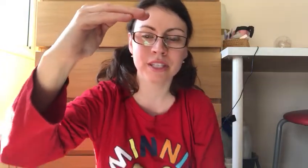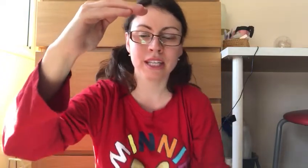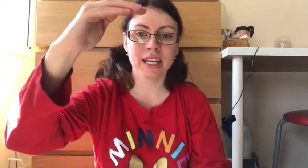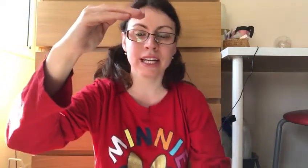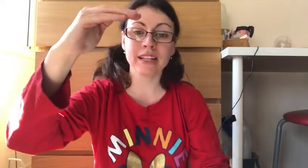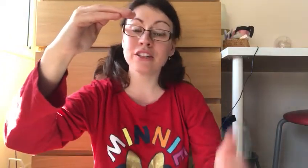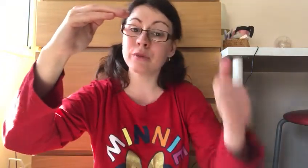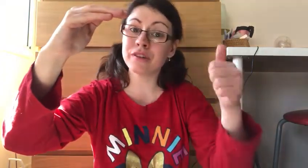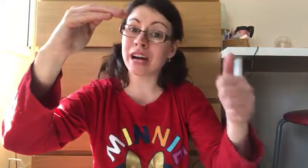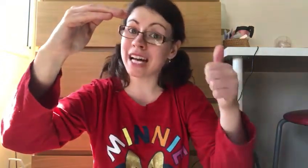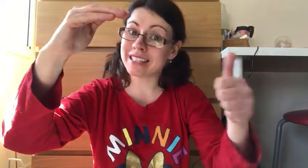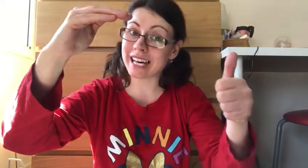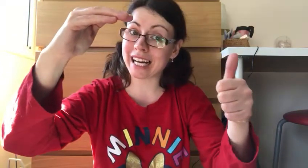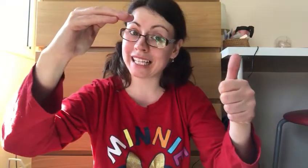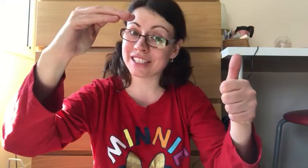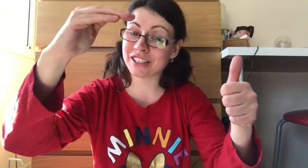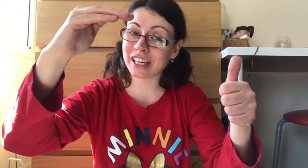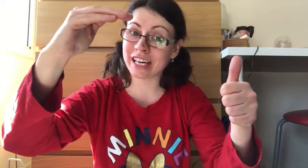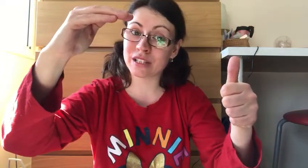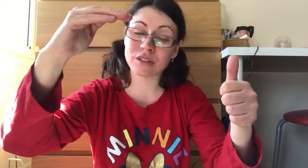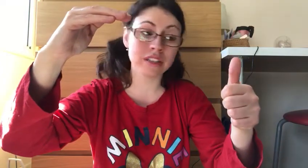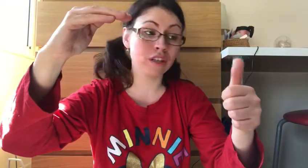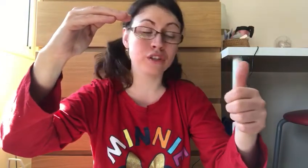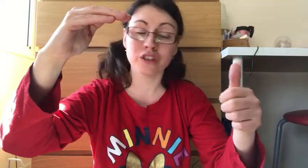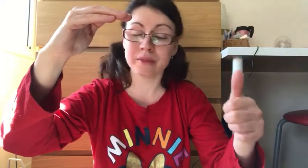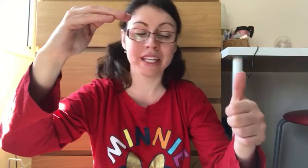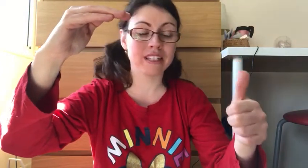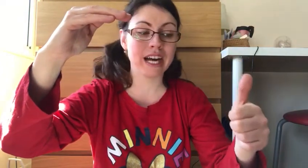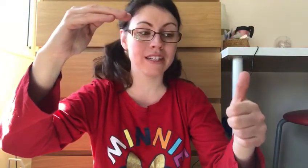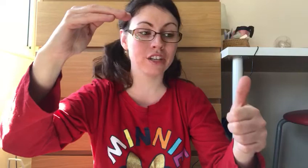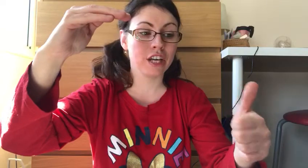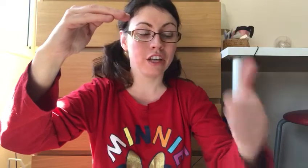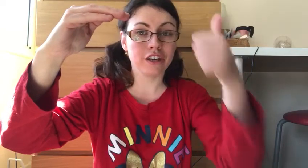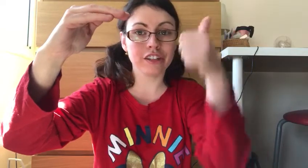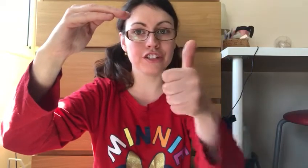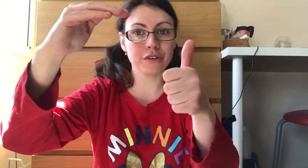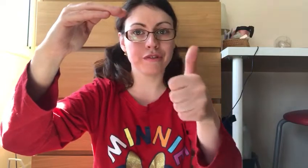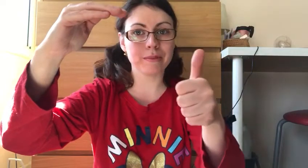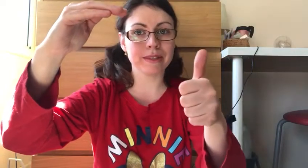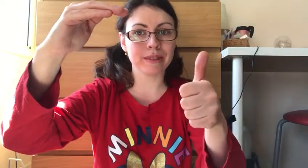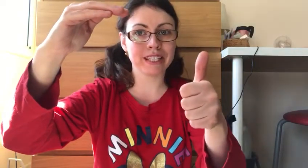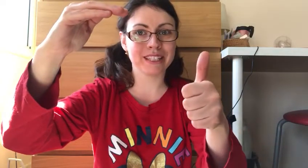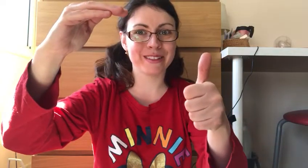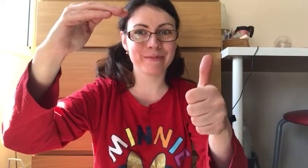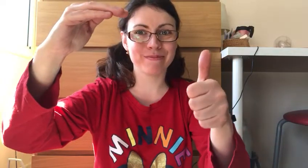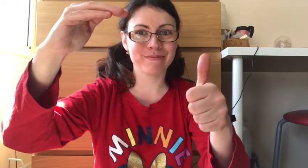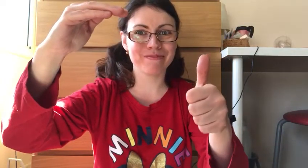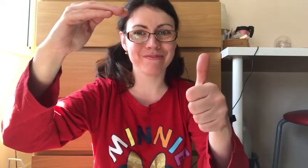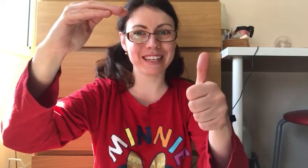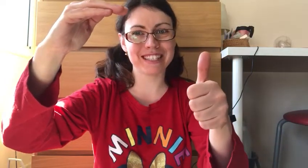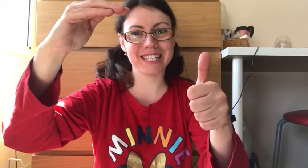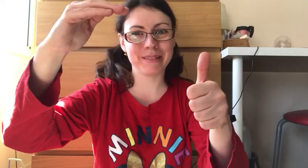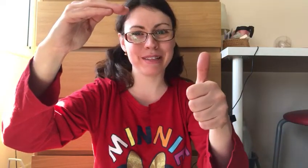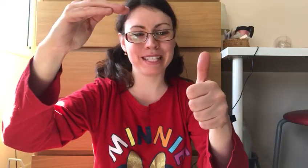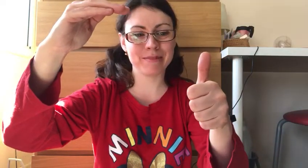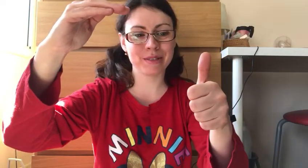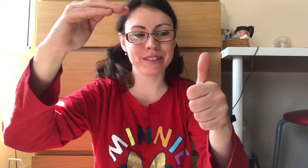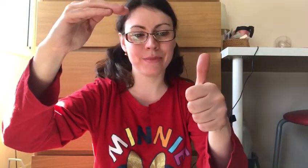and then with your other hand okay so that your dominant hand you're going to show your thumbs up like this. That's easy, piece of lemon squeezy.